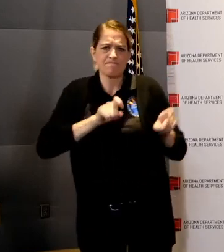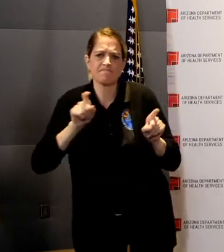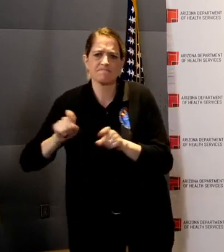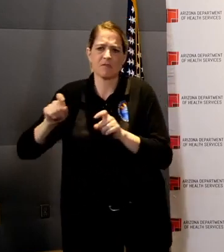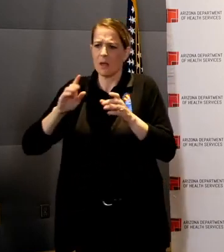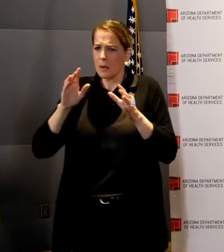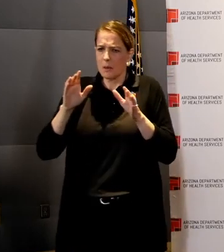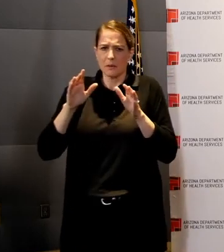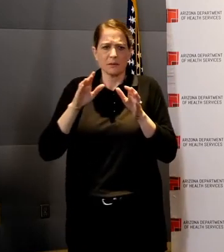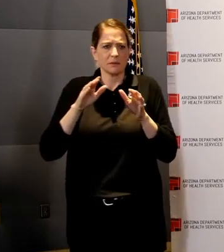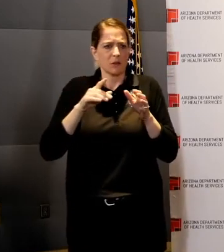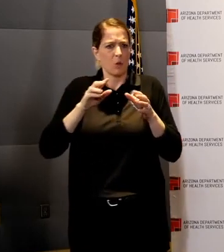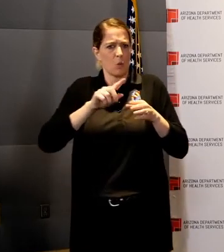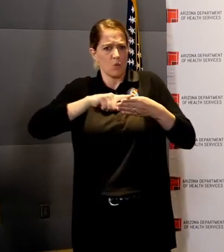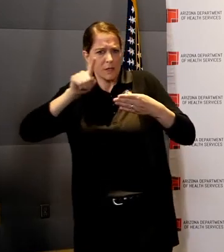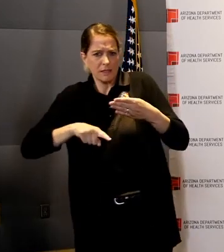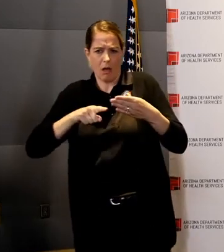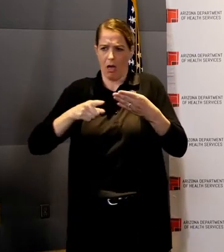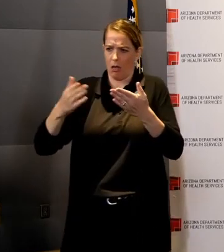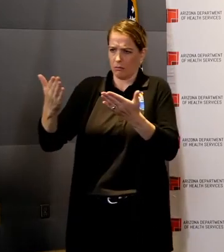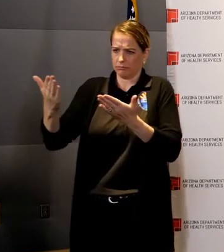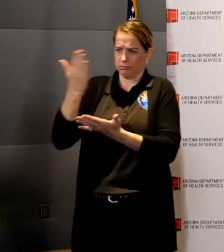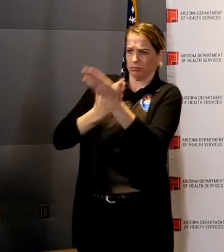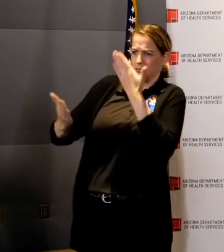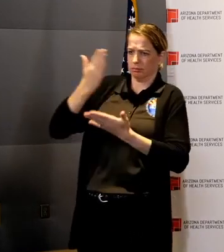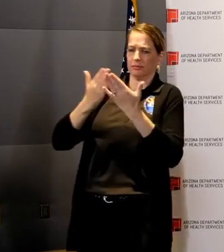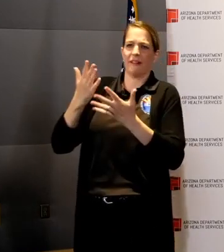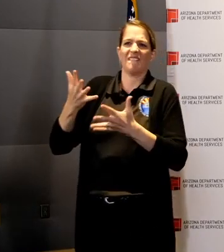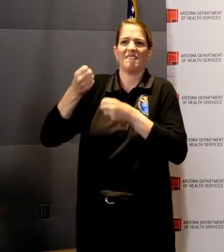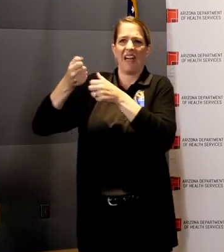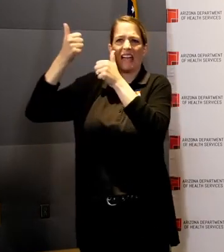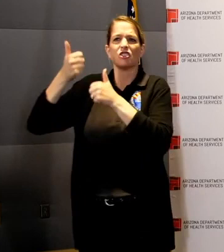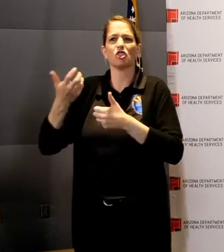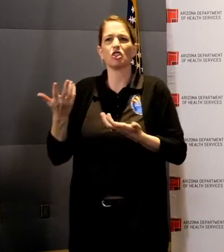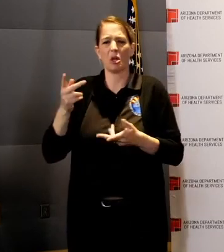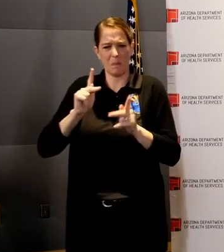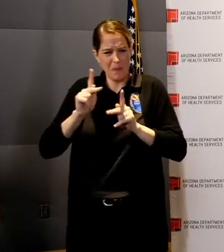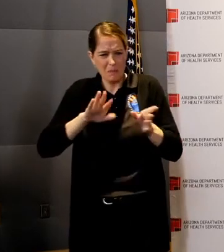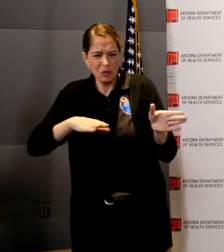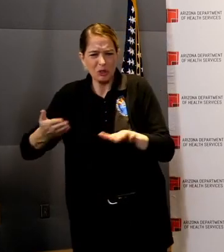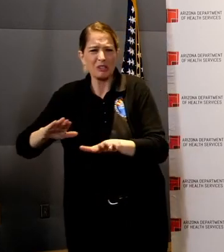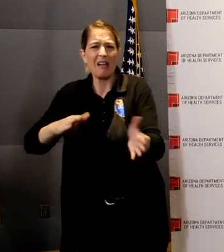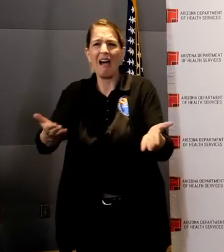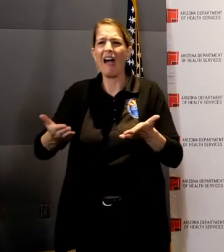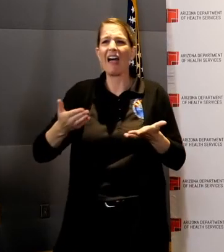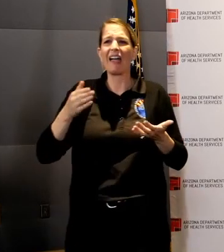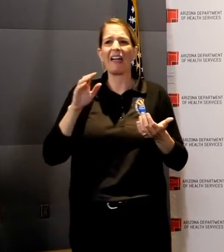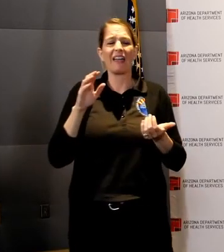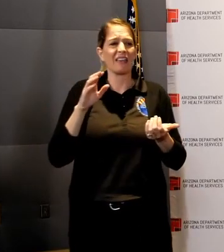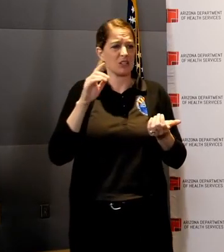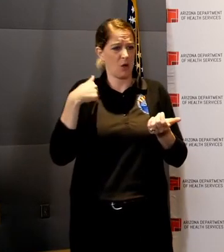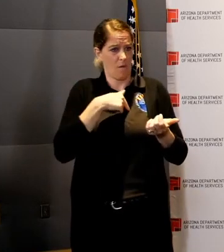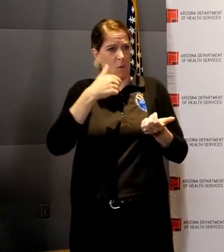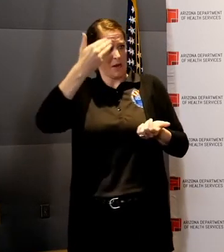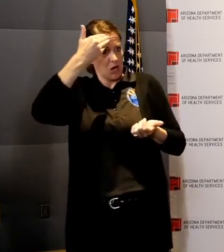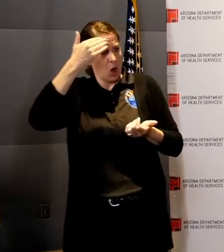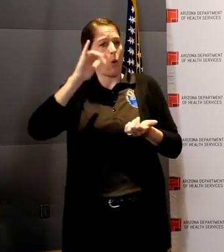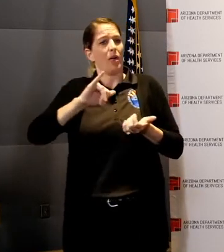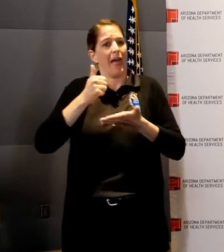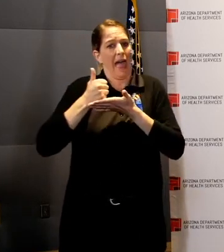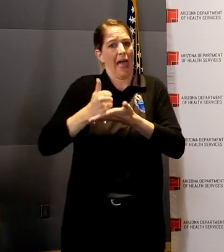death? And what will change the aggressive approach to slowing and stopping the spread?